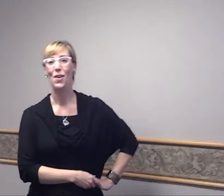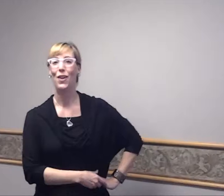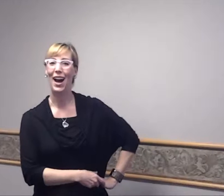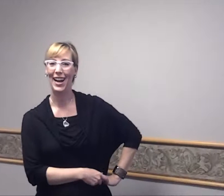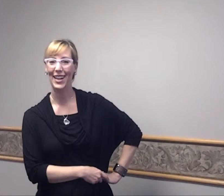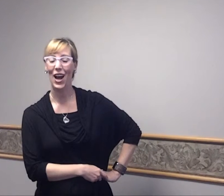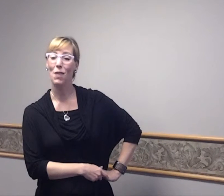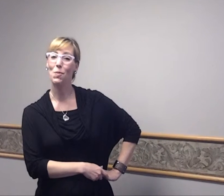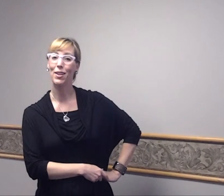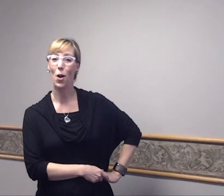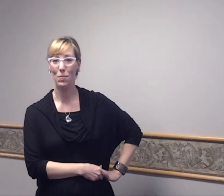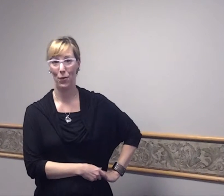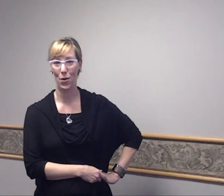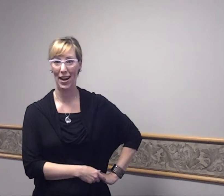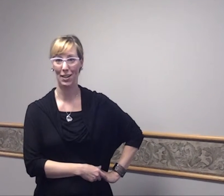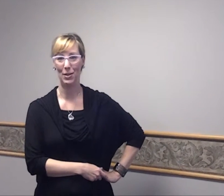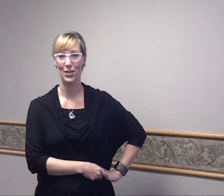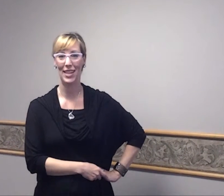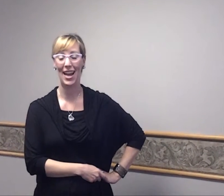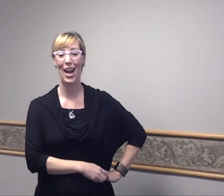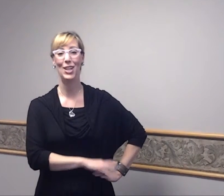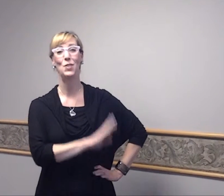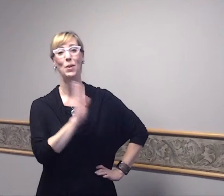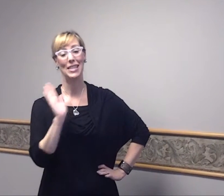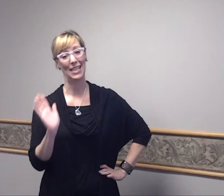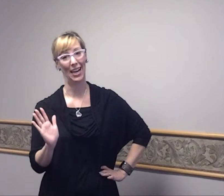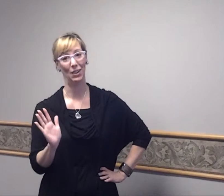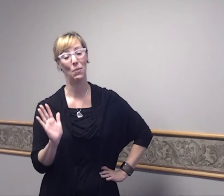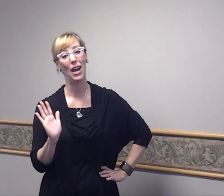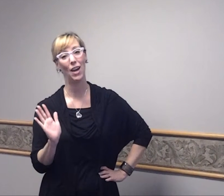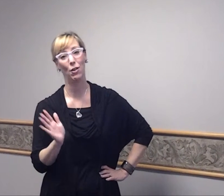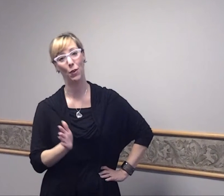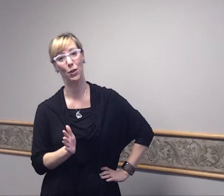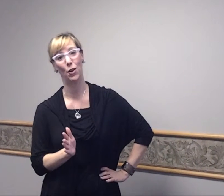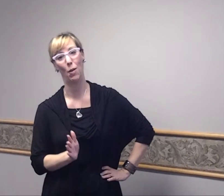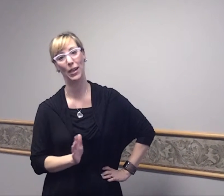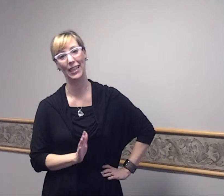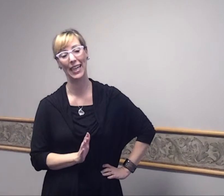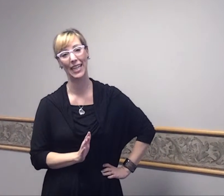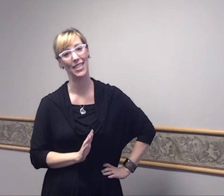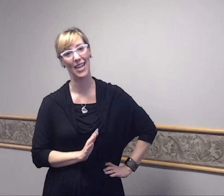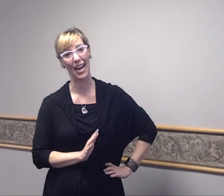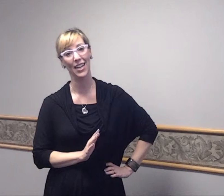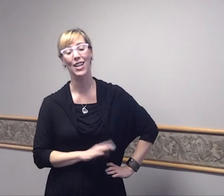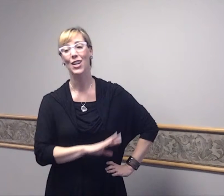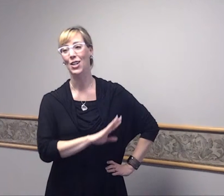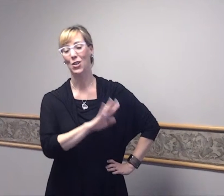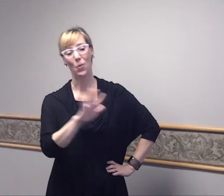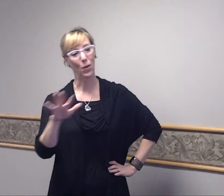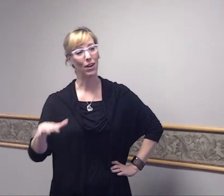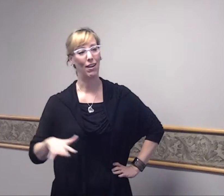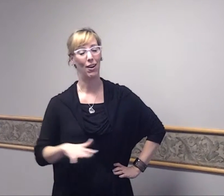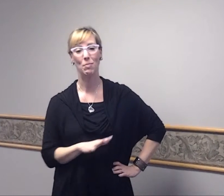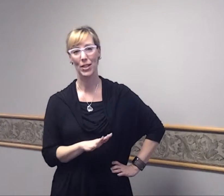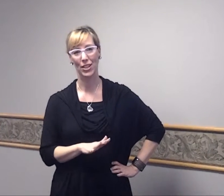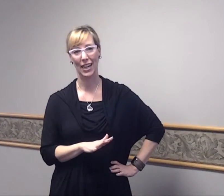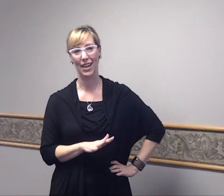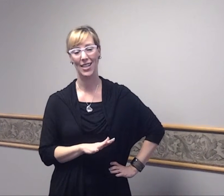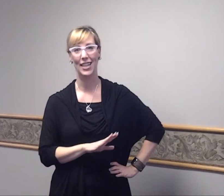Hi, I'm with Hope for Animals and I just want to say we had referral carpet cleaning in today to work on our building and to